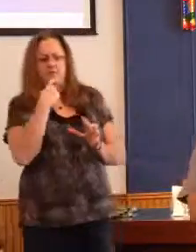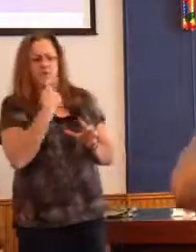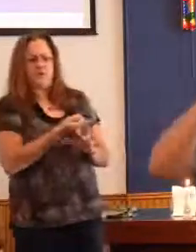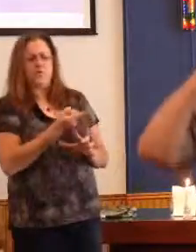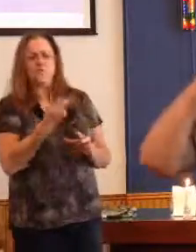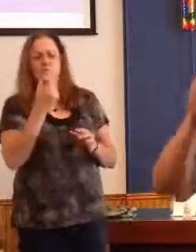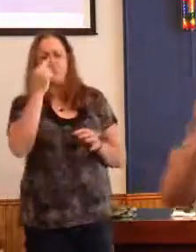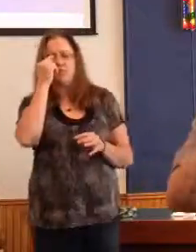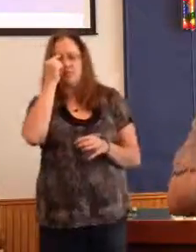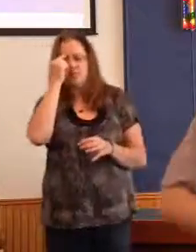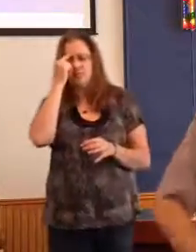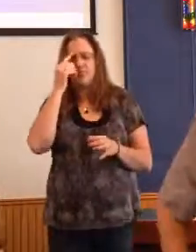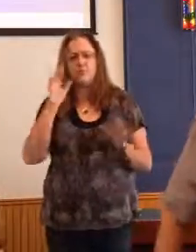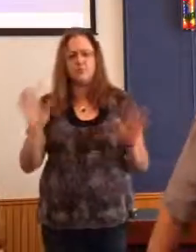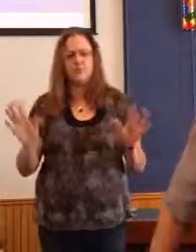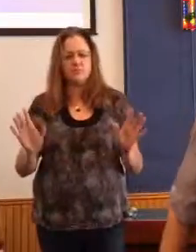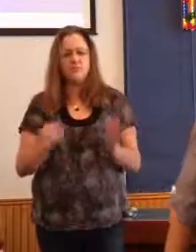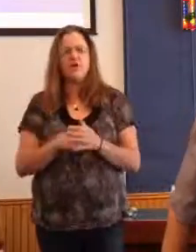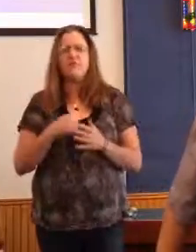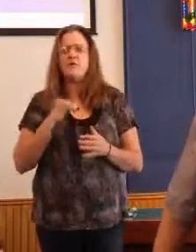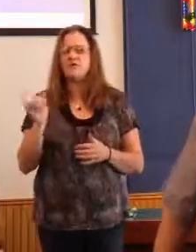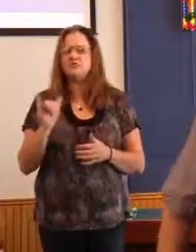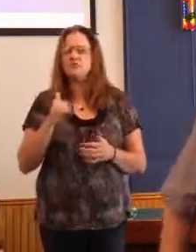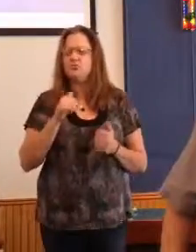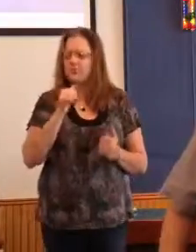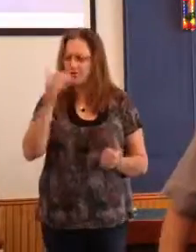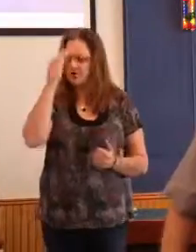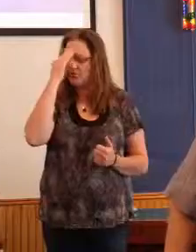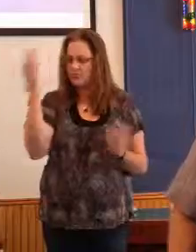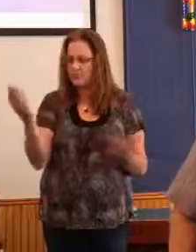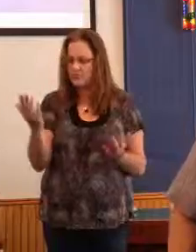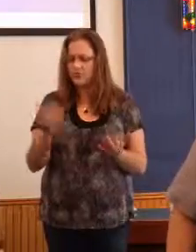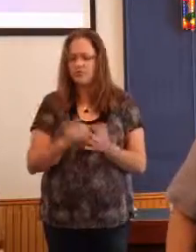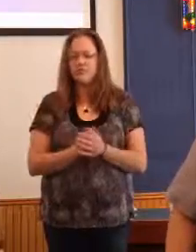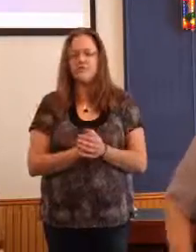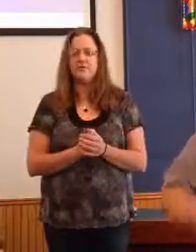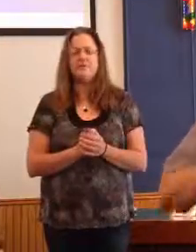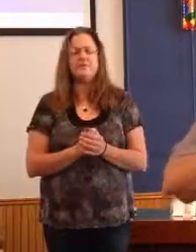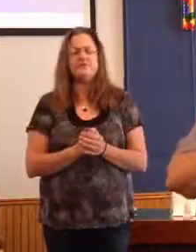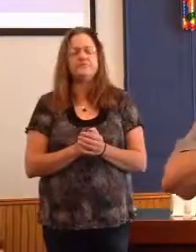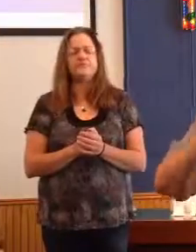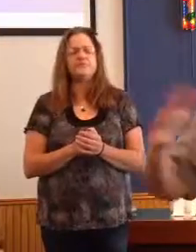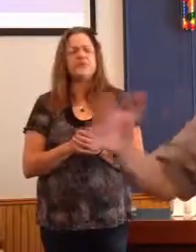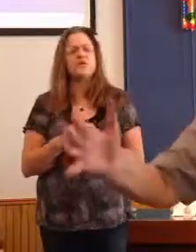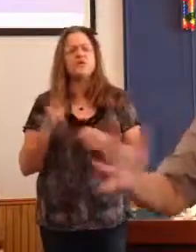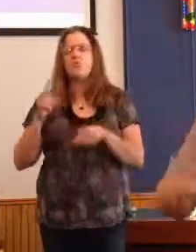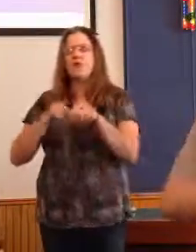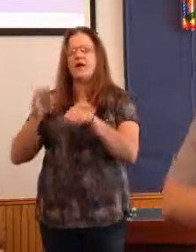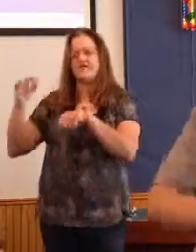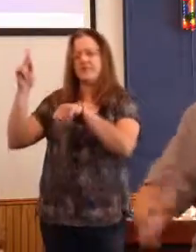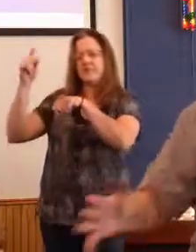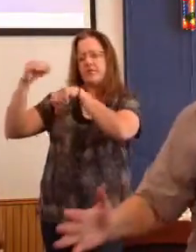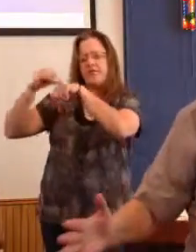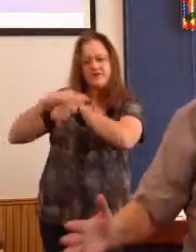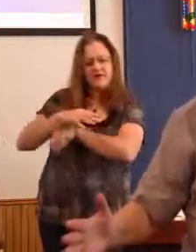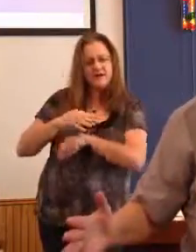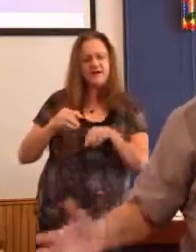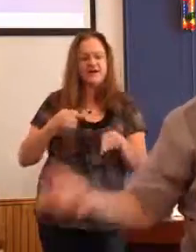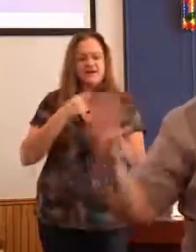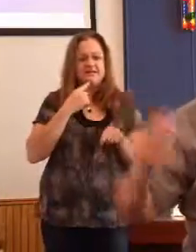And we don't know what he might have advised if he had seen that the enemy had a lot of